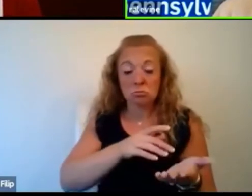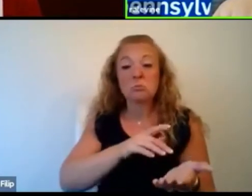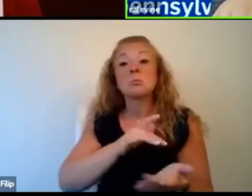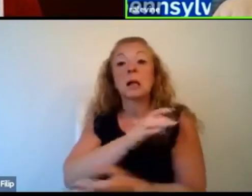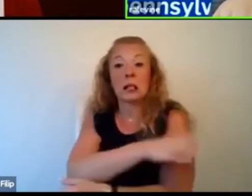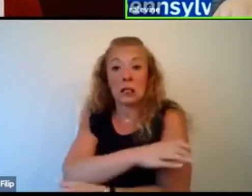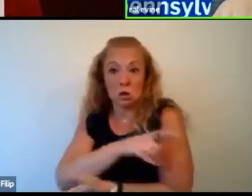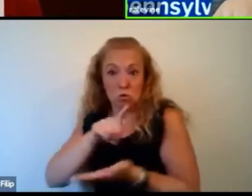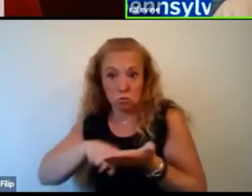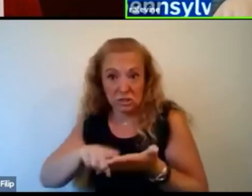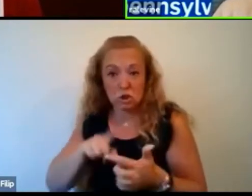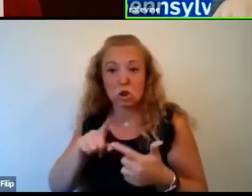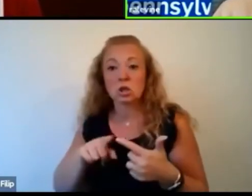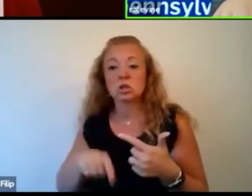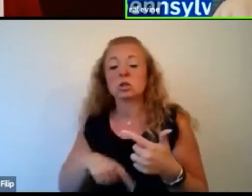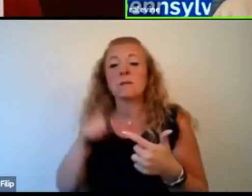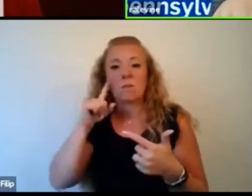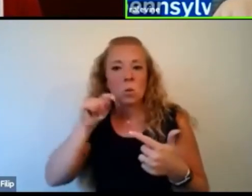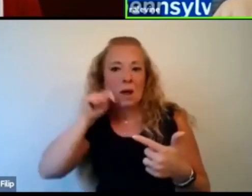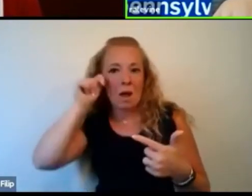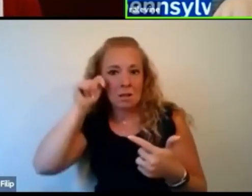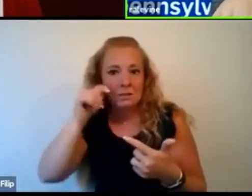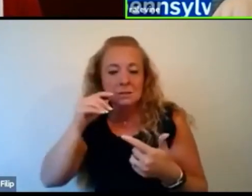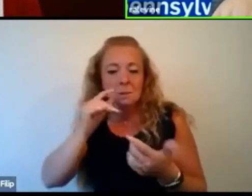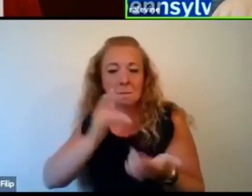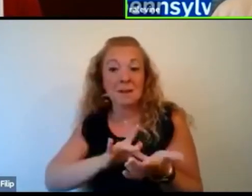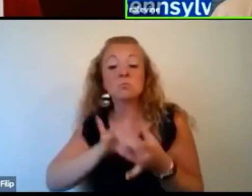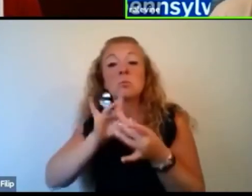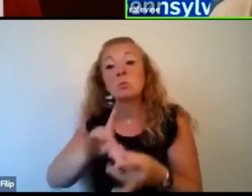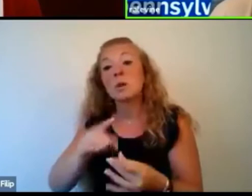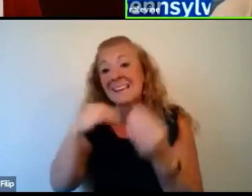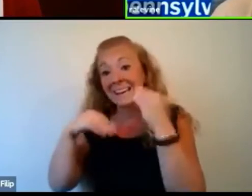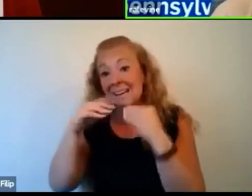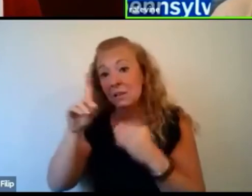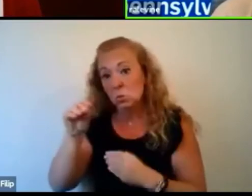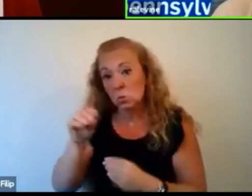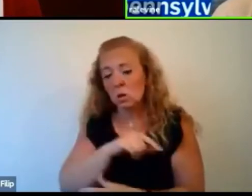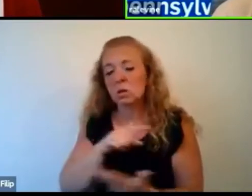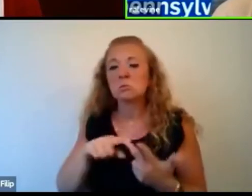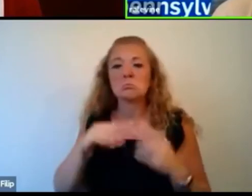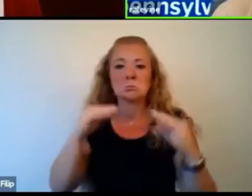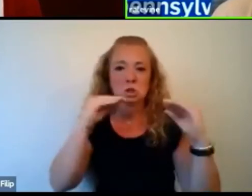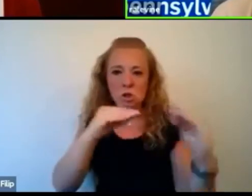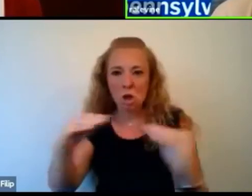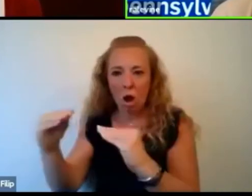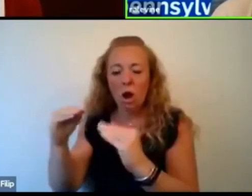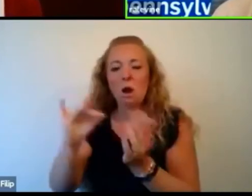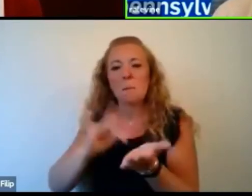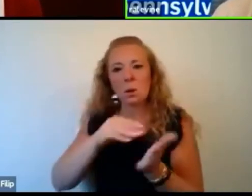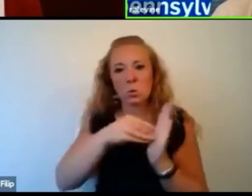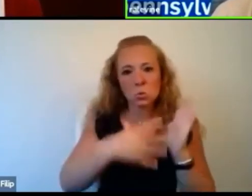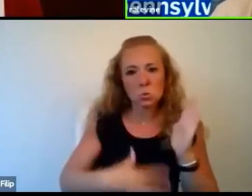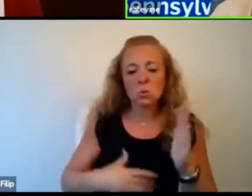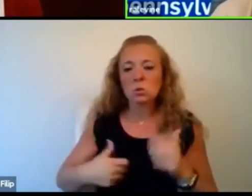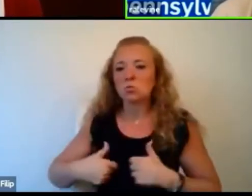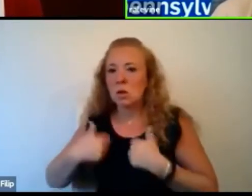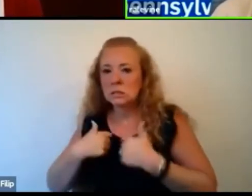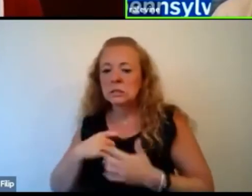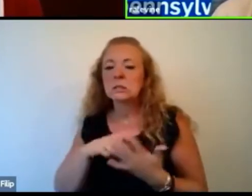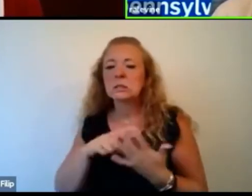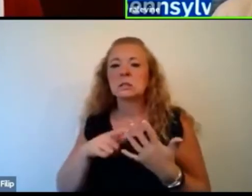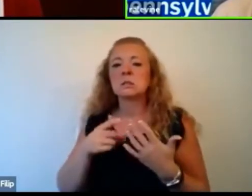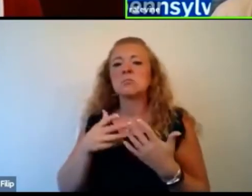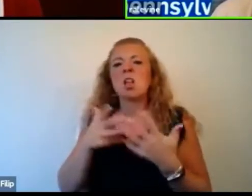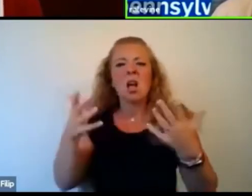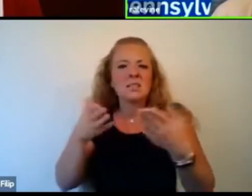on adolescent medicine and eating disorders, a lot of teaching of medical students and residents, a lot of, uh, public speaking in